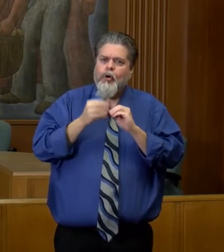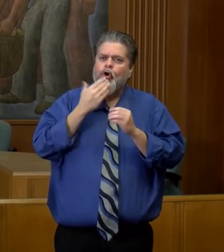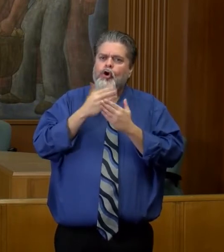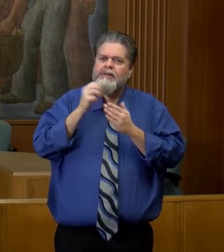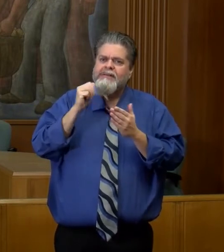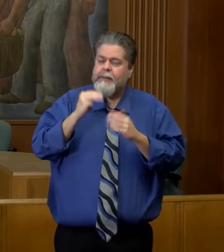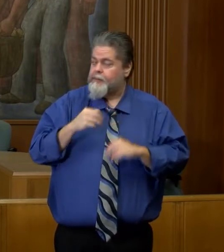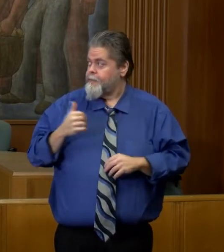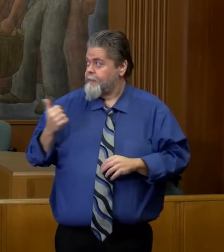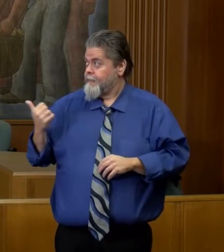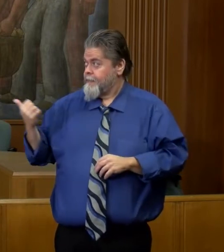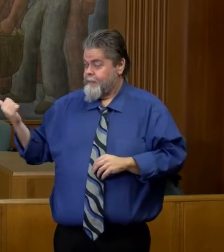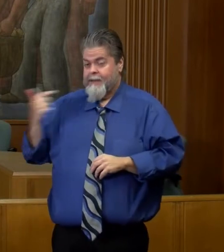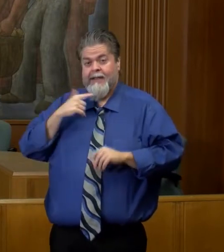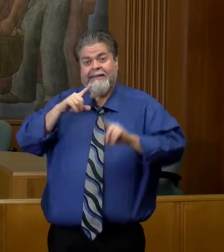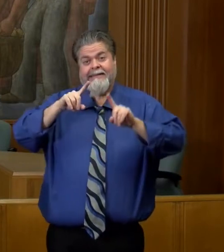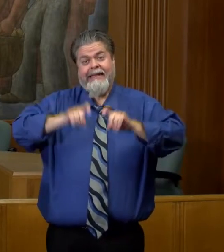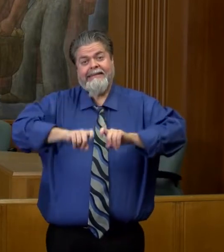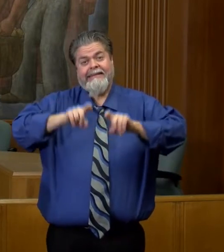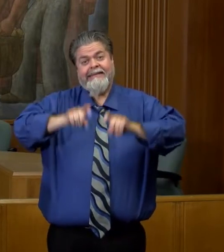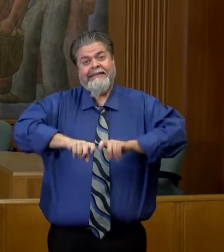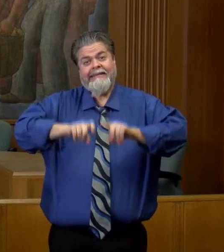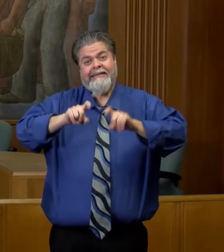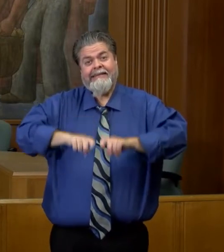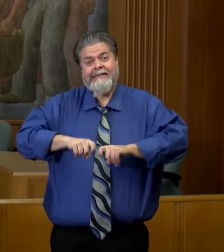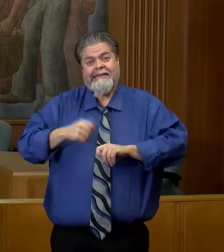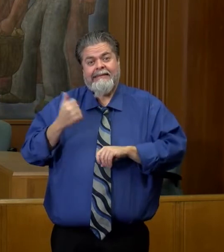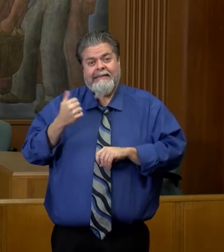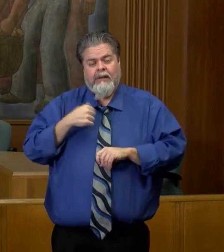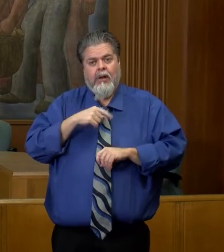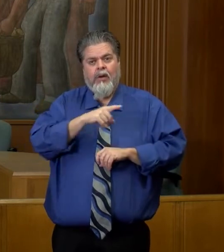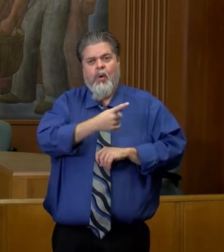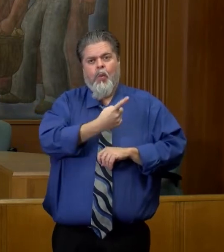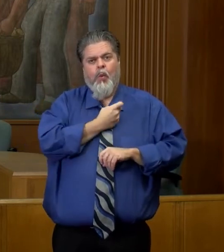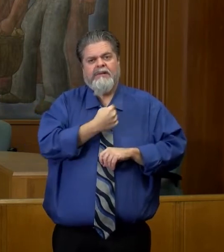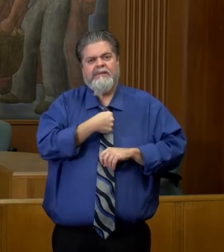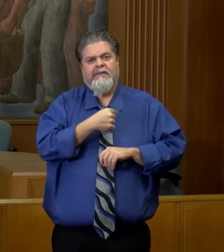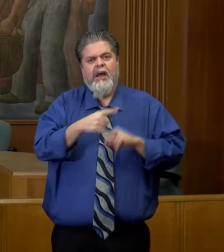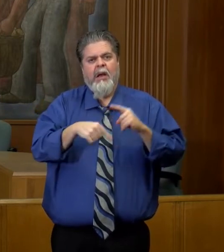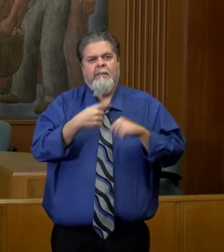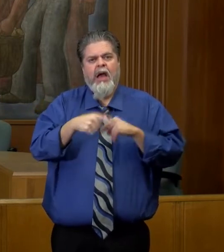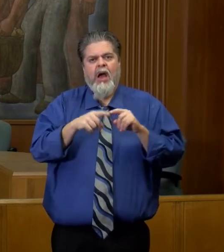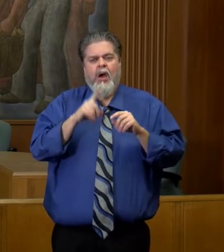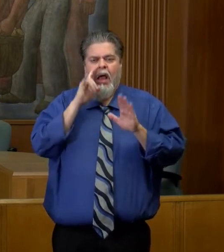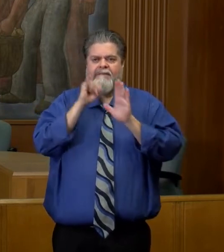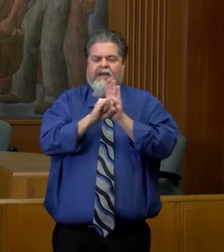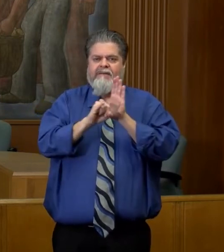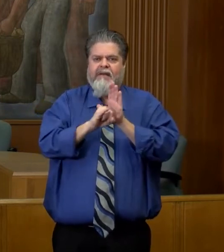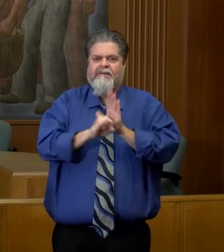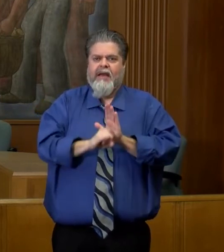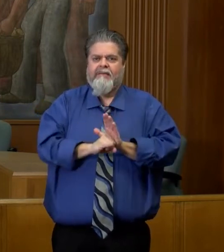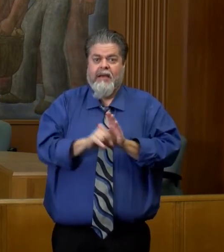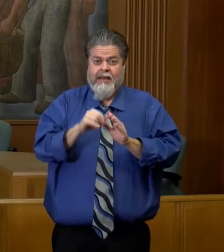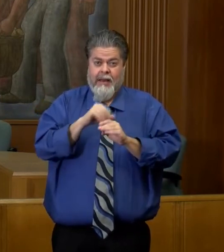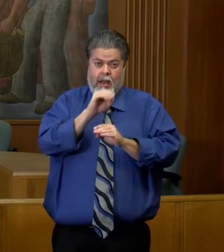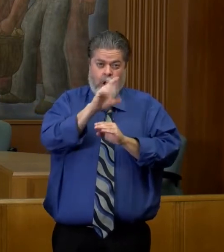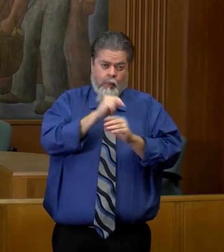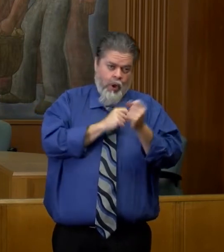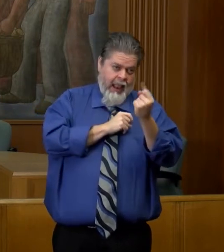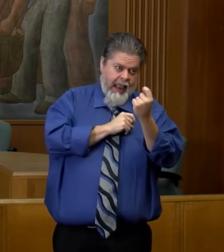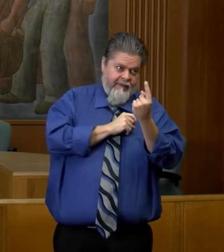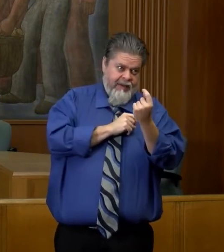testing opportunities identified in the October